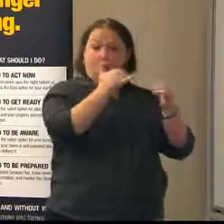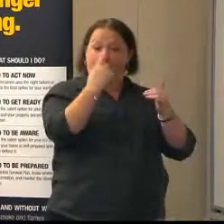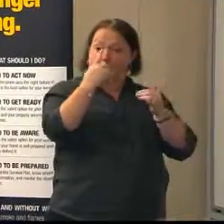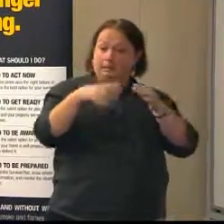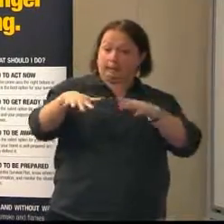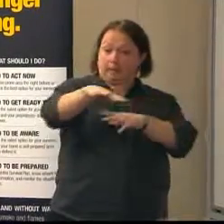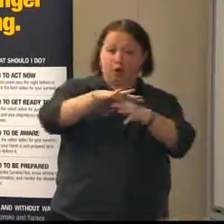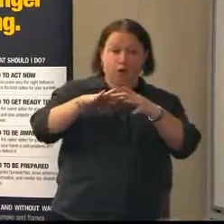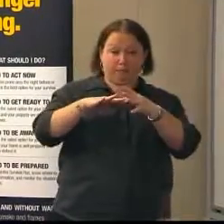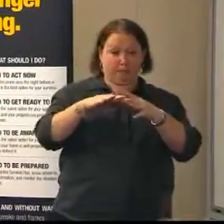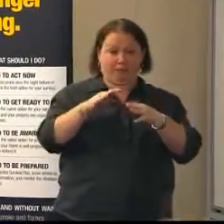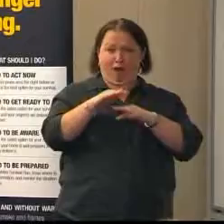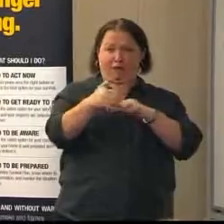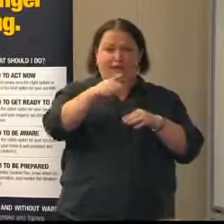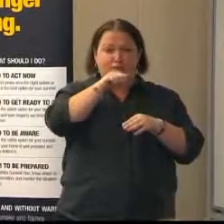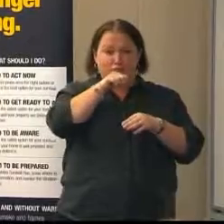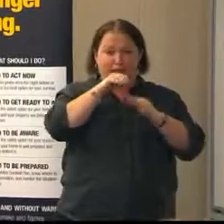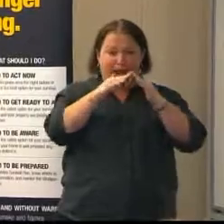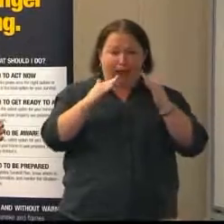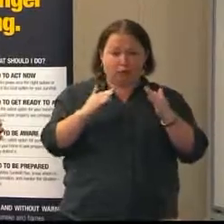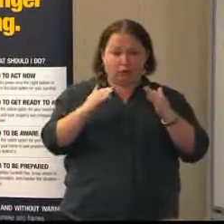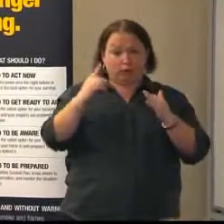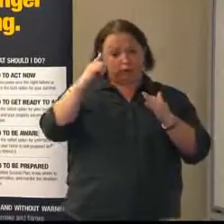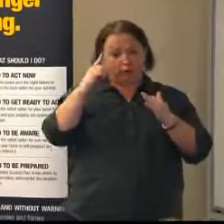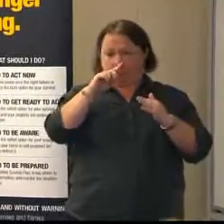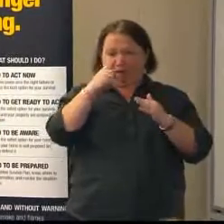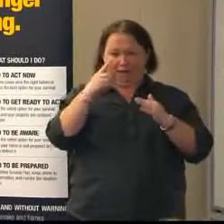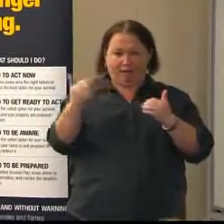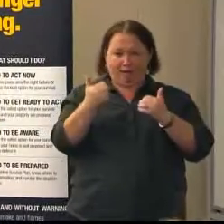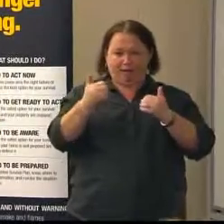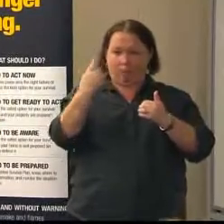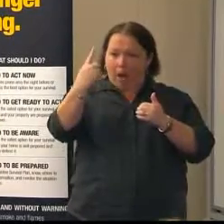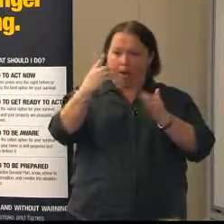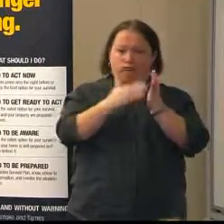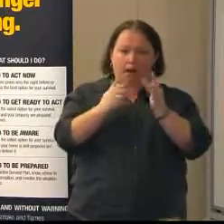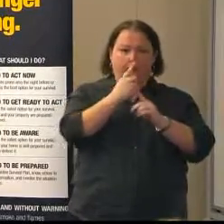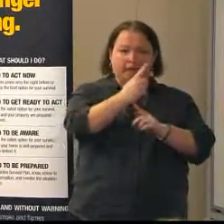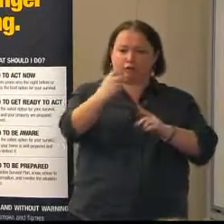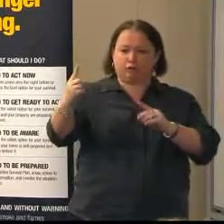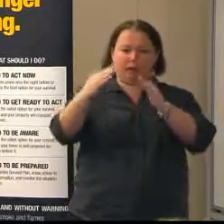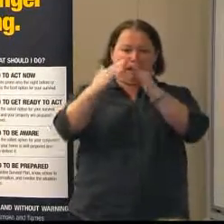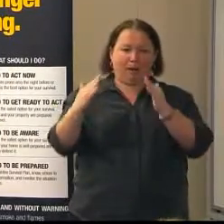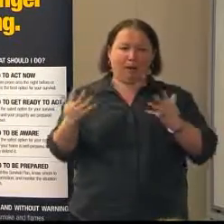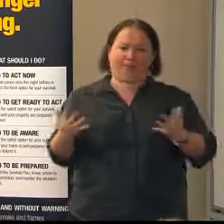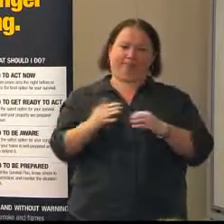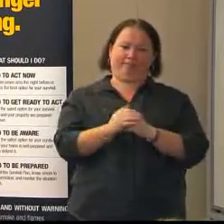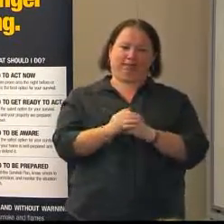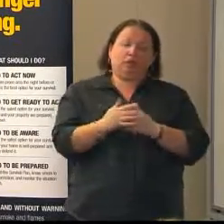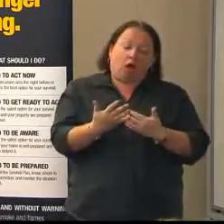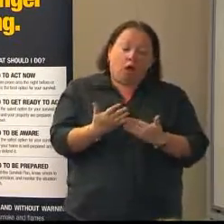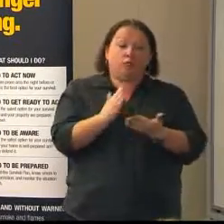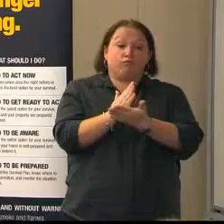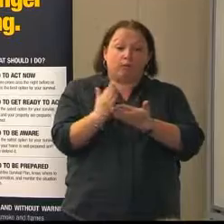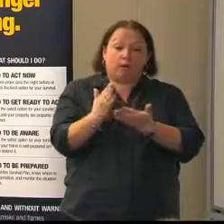in the whole of the Mount Lofty Ranges, for us to have a truck at every property. So the reality is we can't